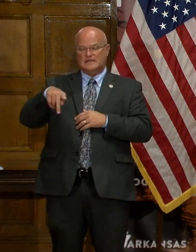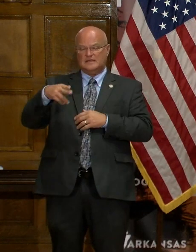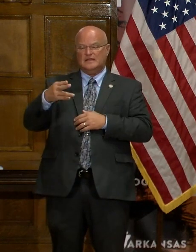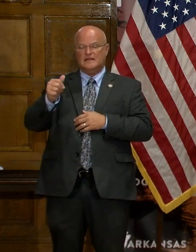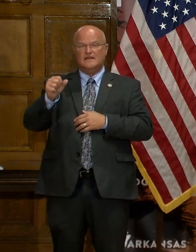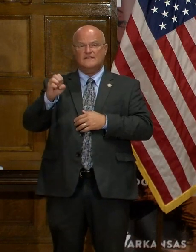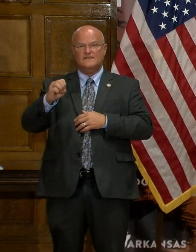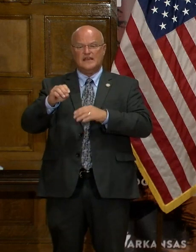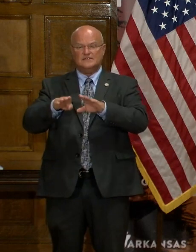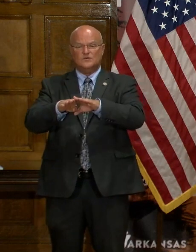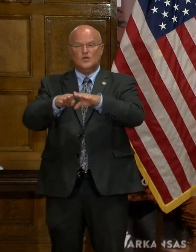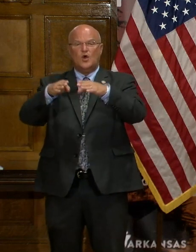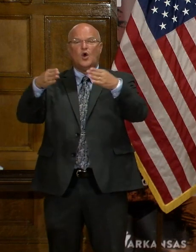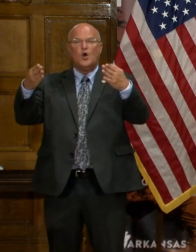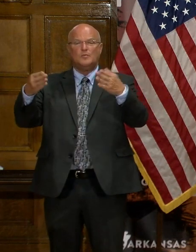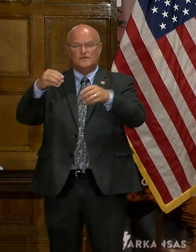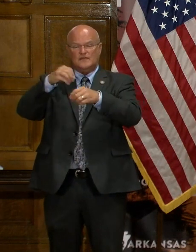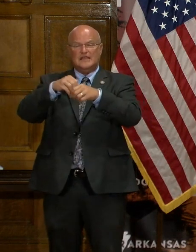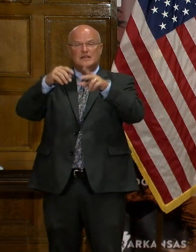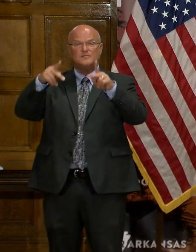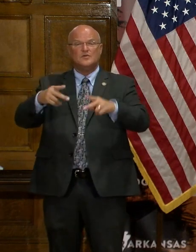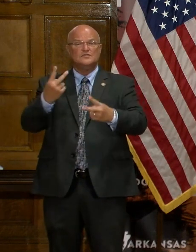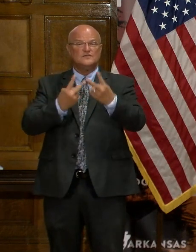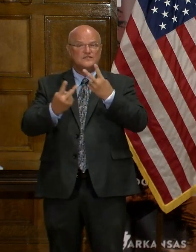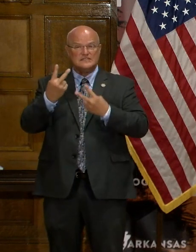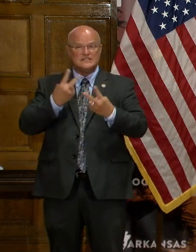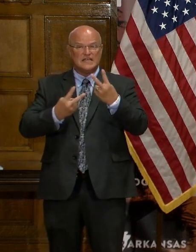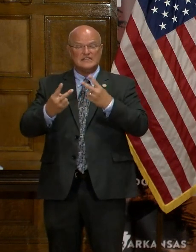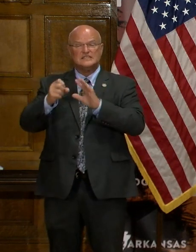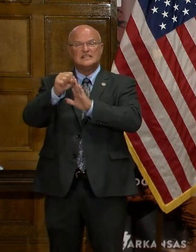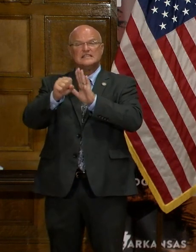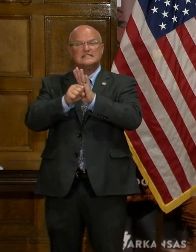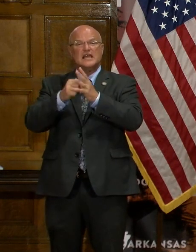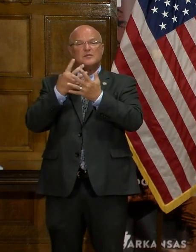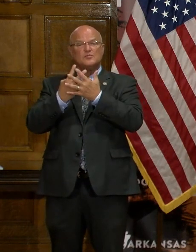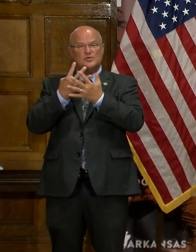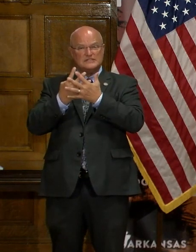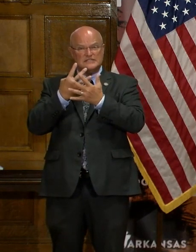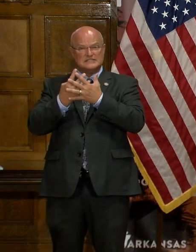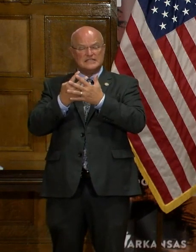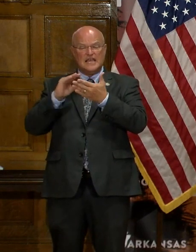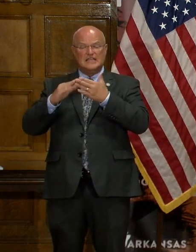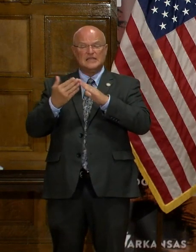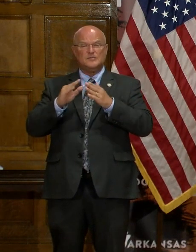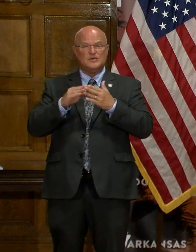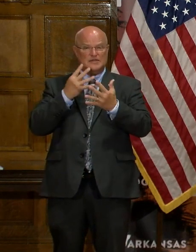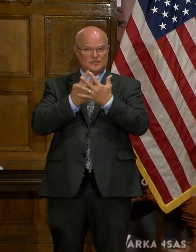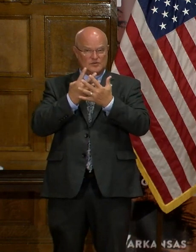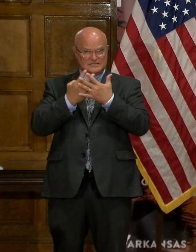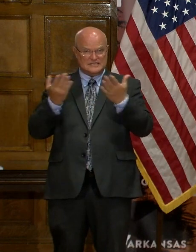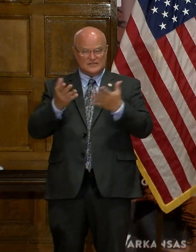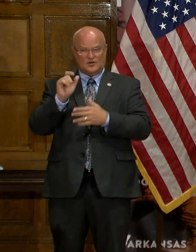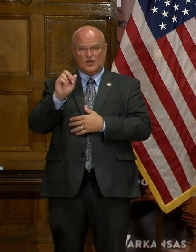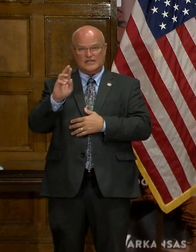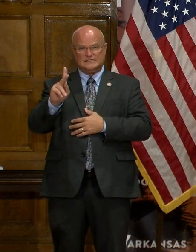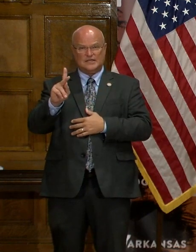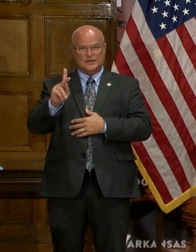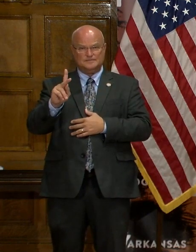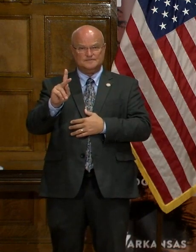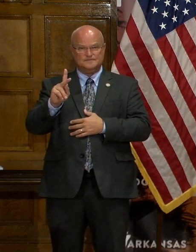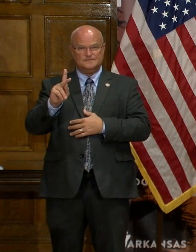reopening of in-person visitation at state prisons and correction and community correction centers here in Arkansas.